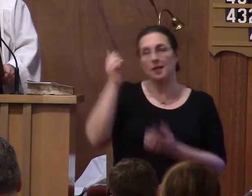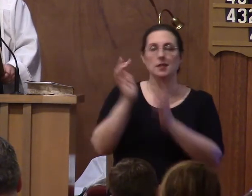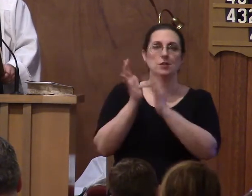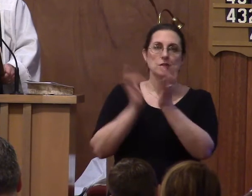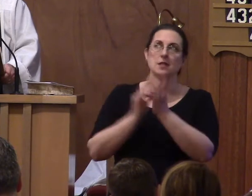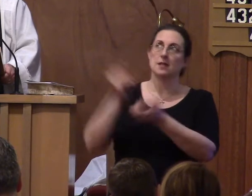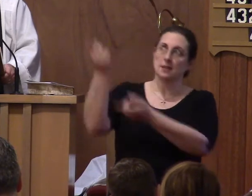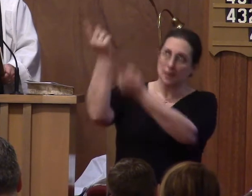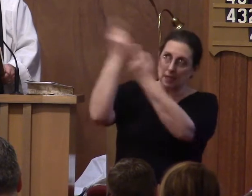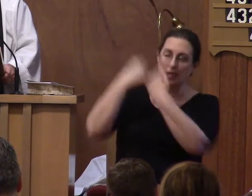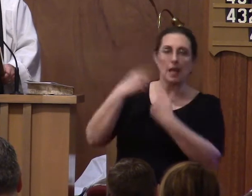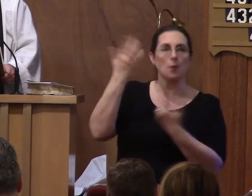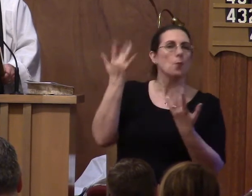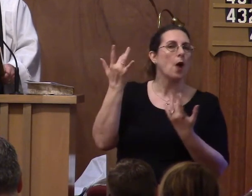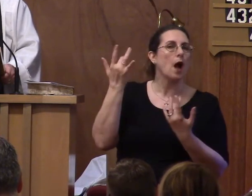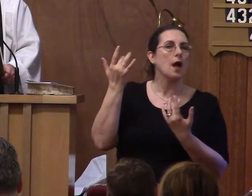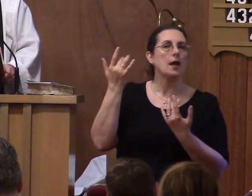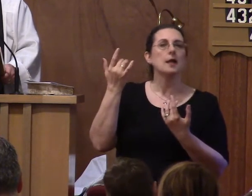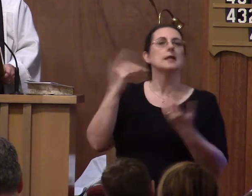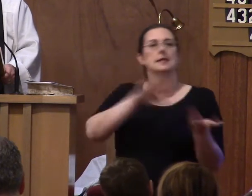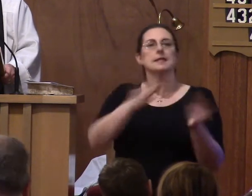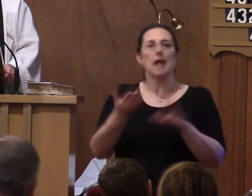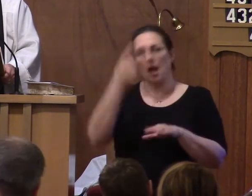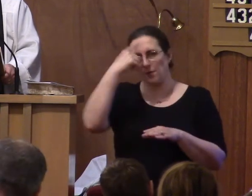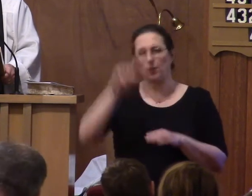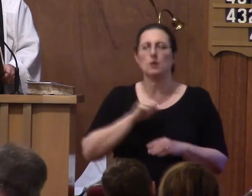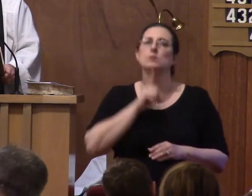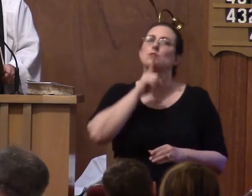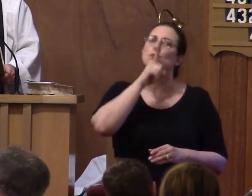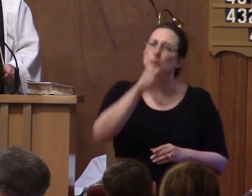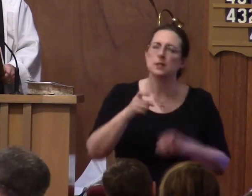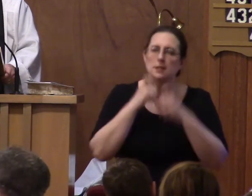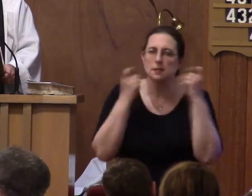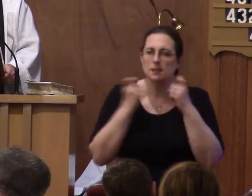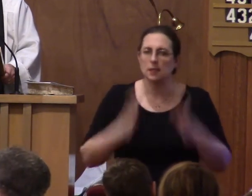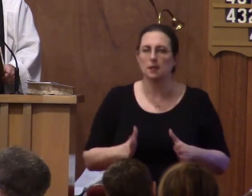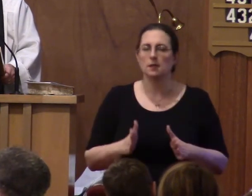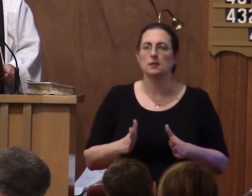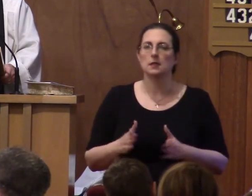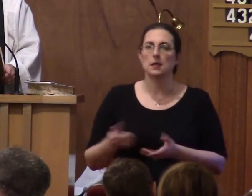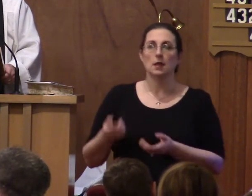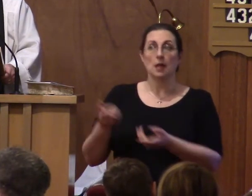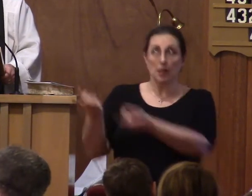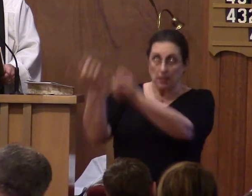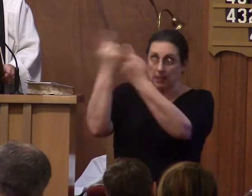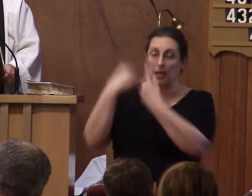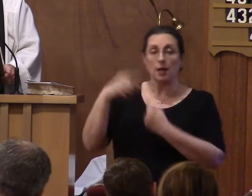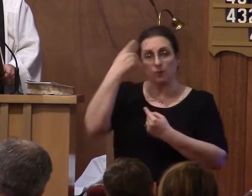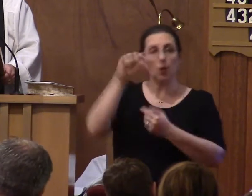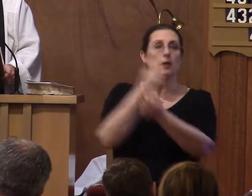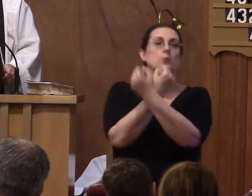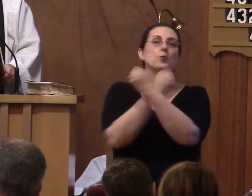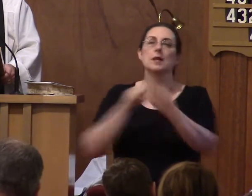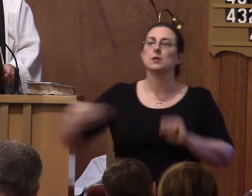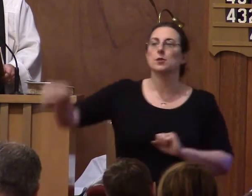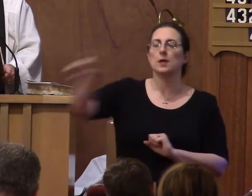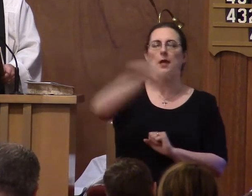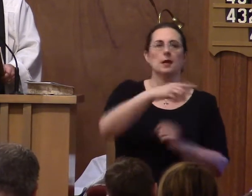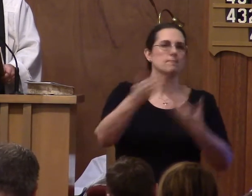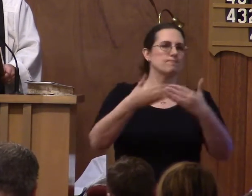to die for real sinners. He came to rescue you in any situation in which you